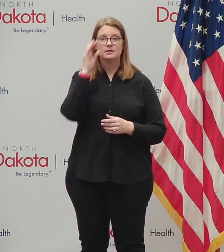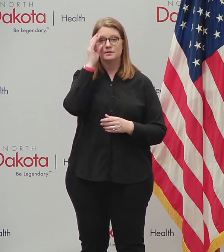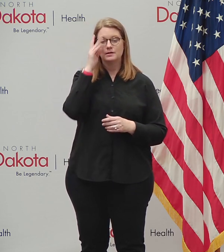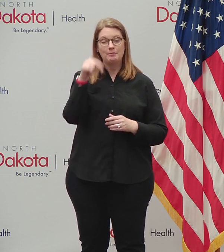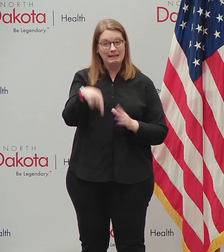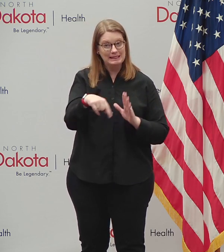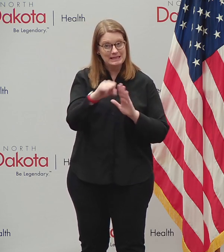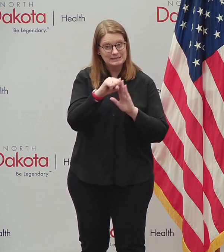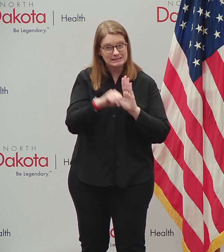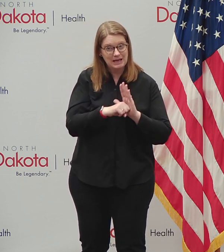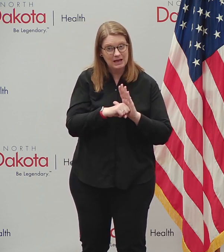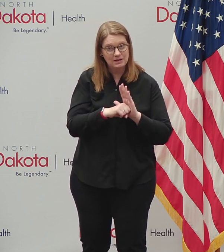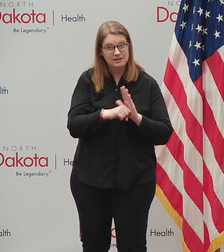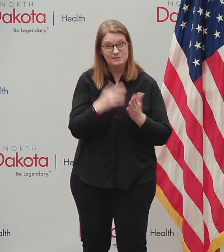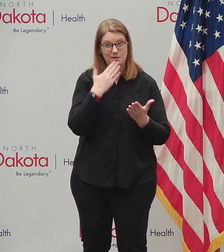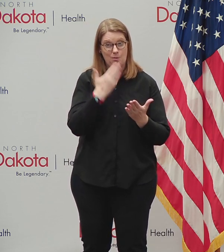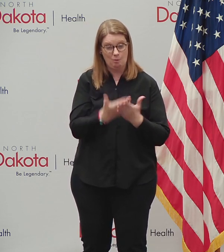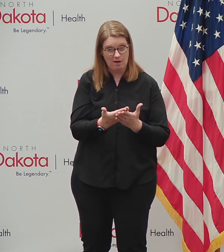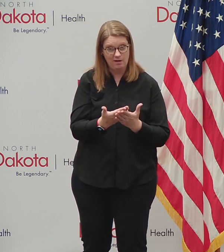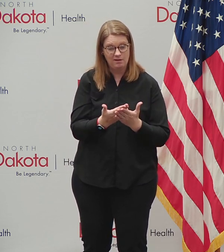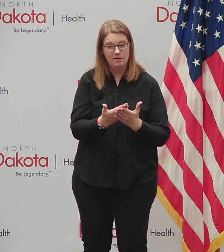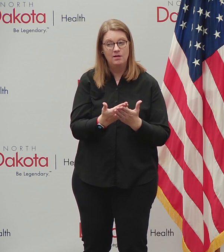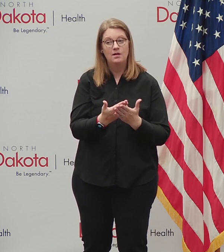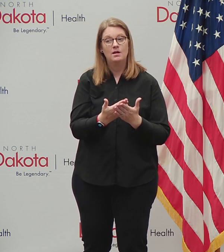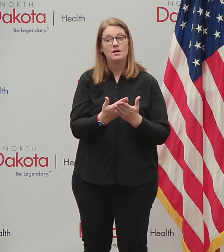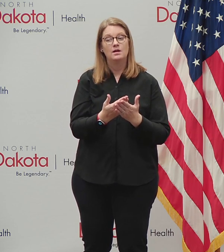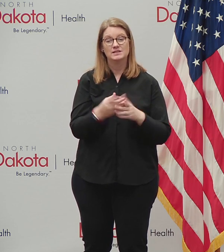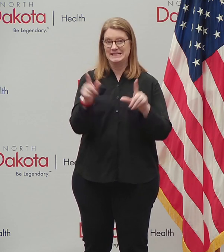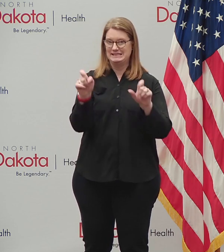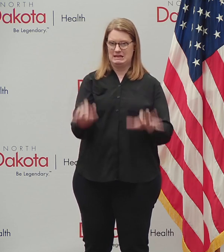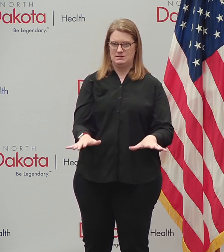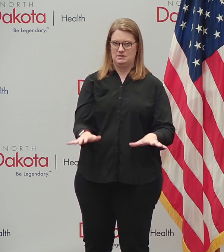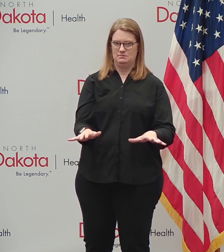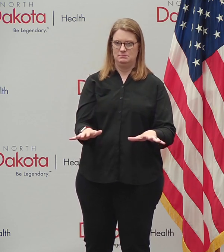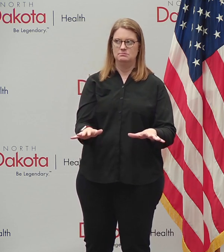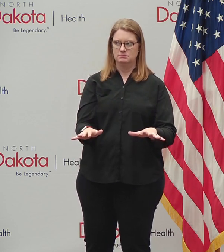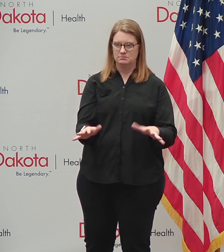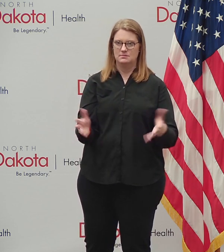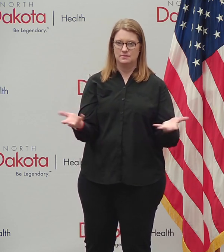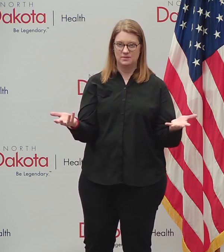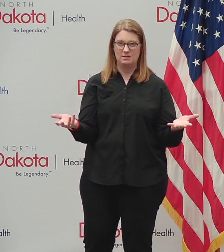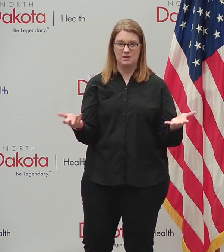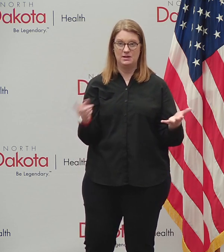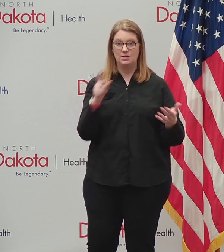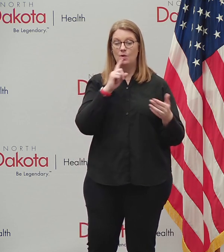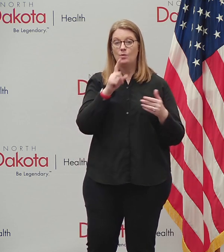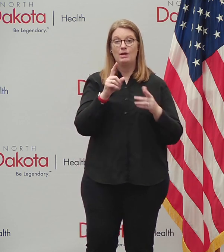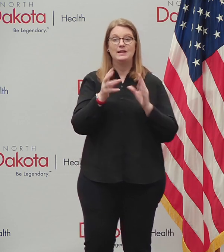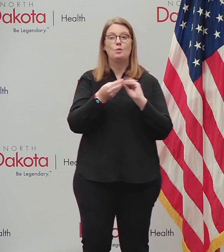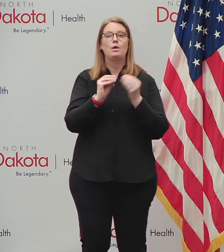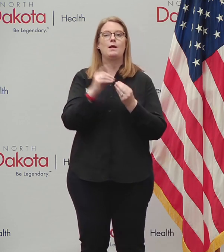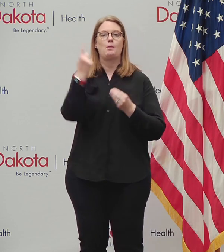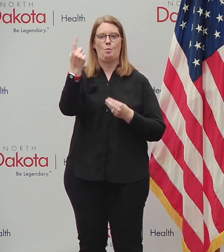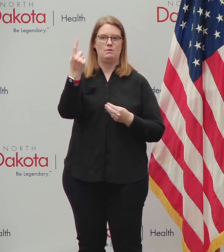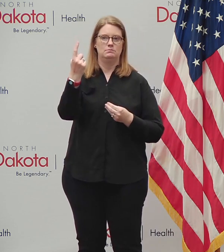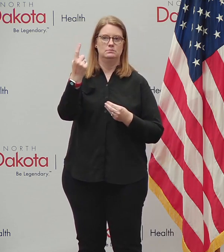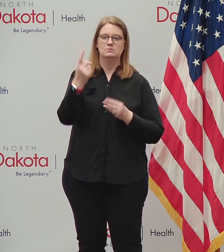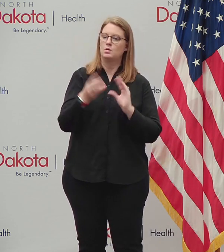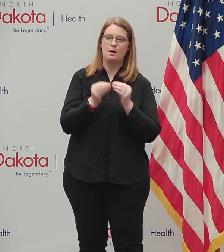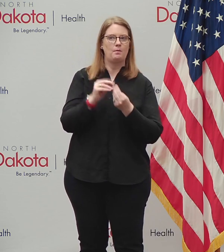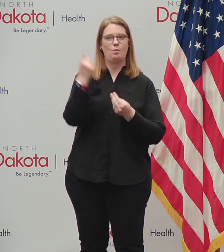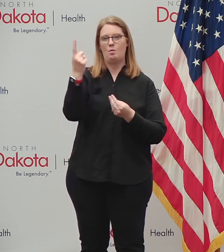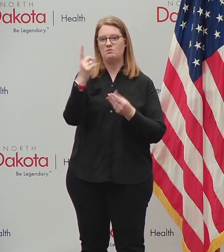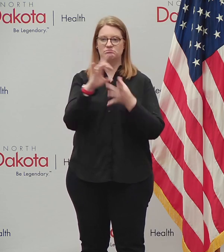uh, exceptionally well is on, uh, the testing efforts because when you're number one out of all 50 states in terms of the,